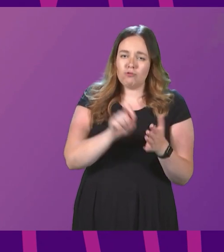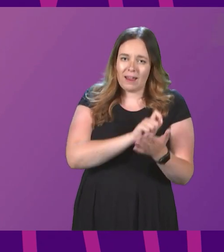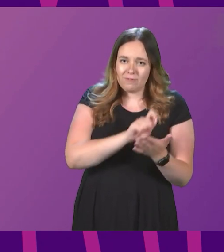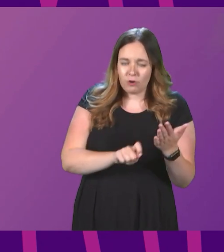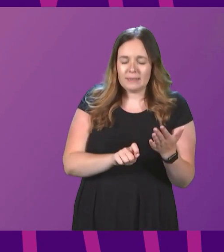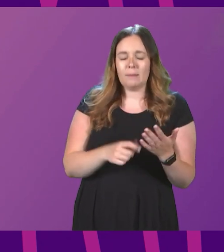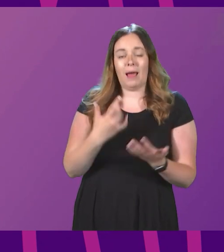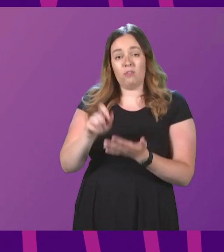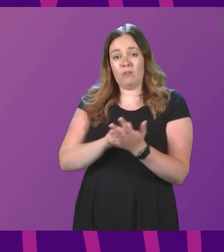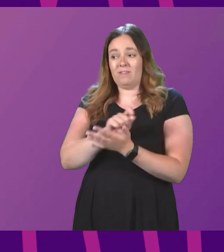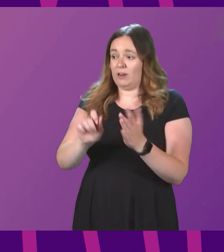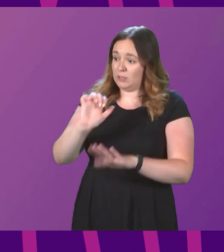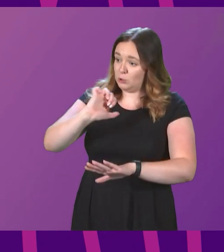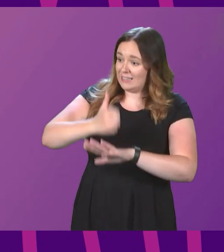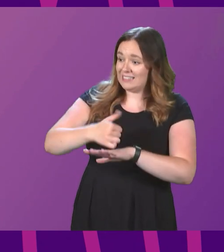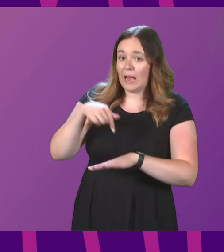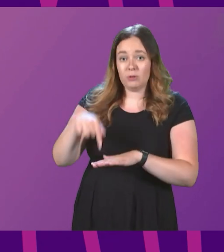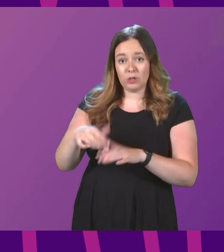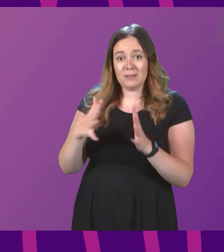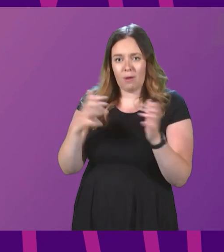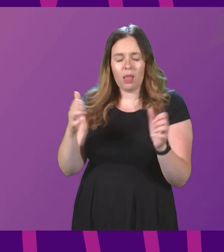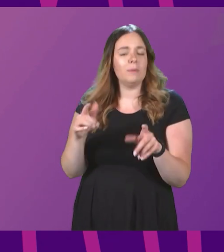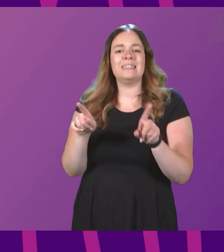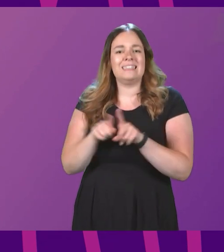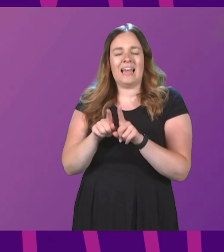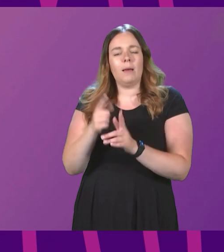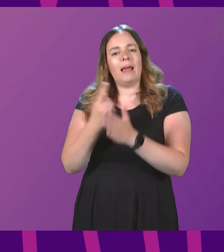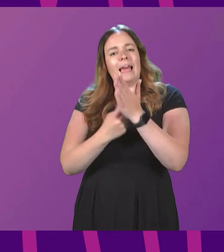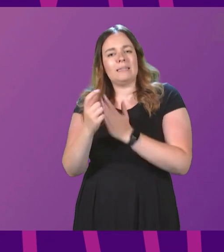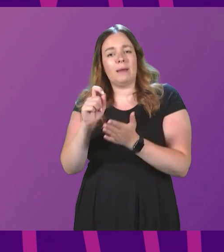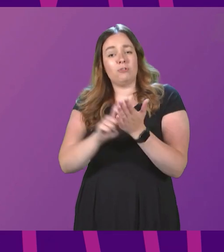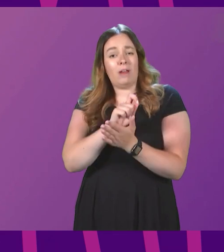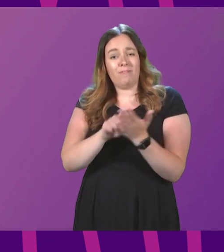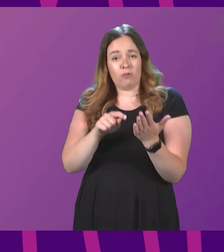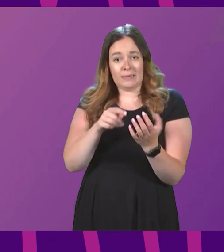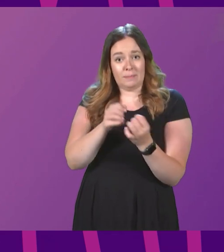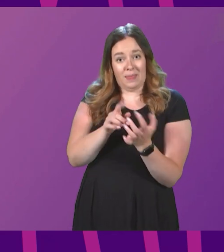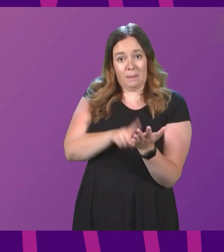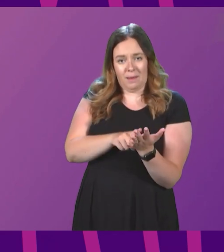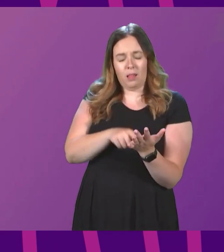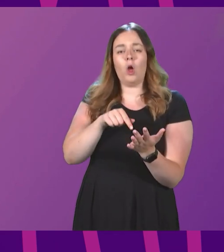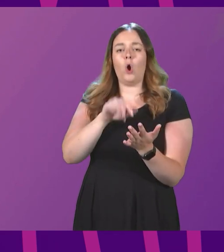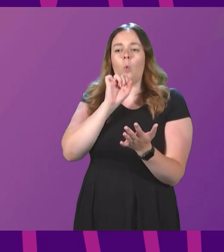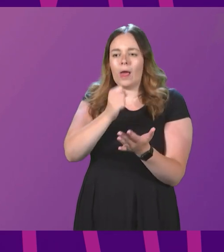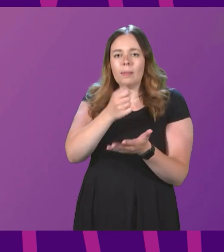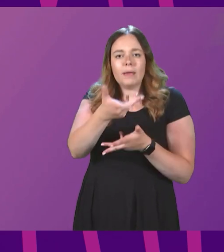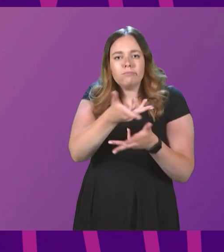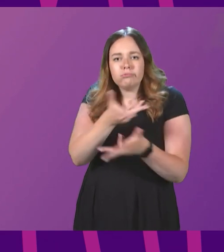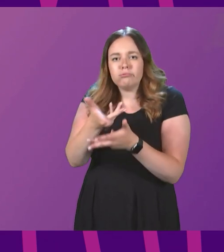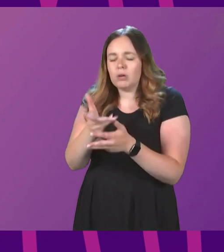establish this parliament, the independence referendum proposed in the bill will be consultative, not self-executing.